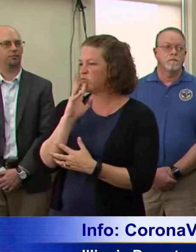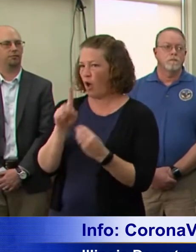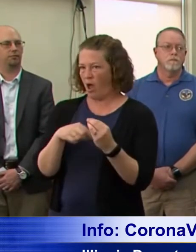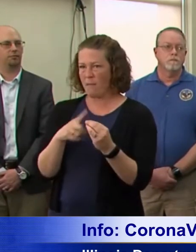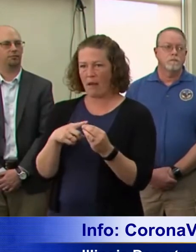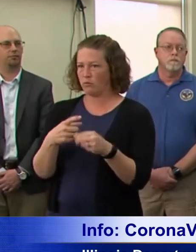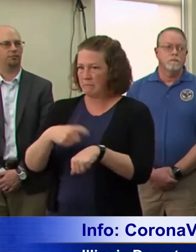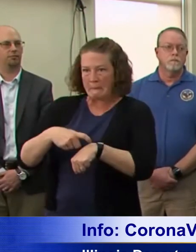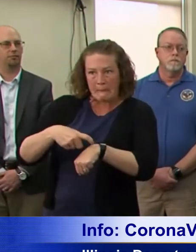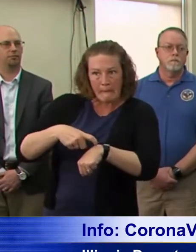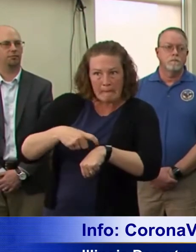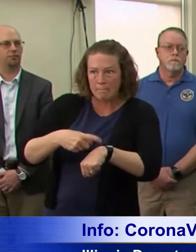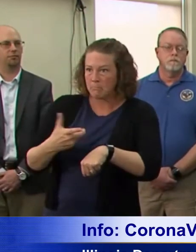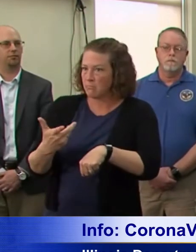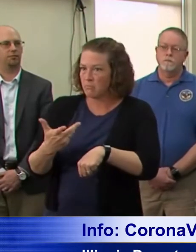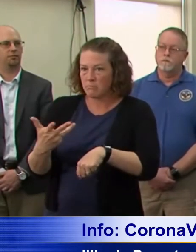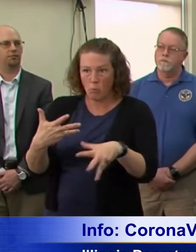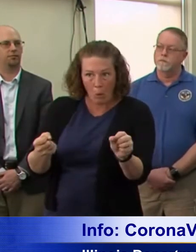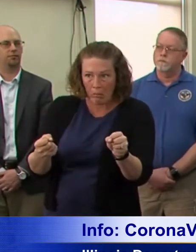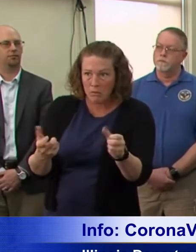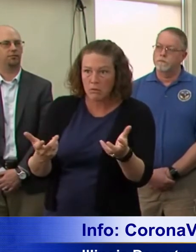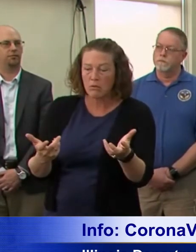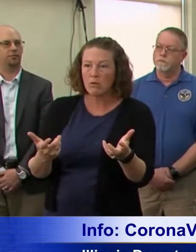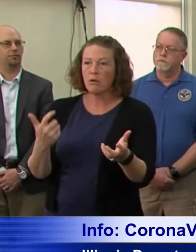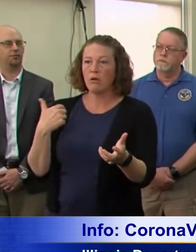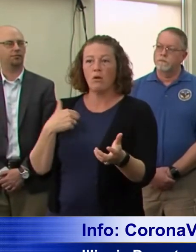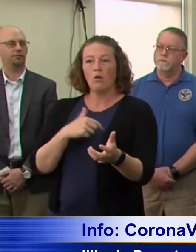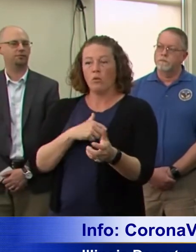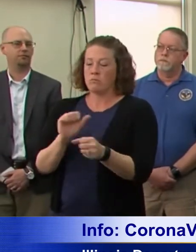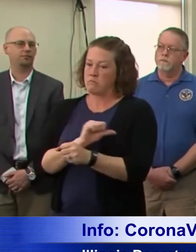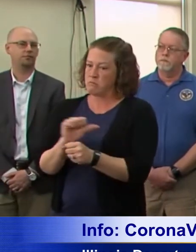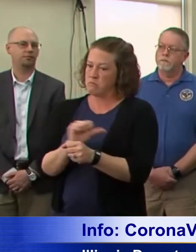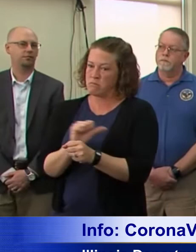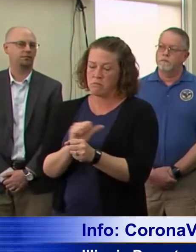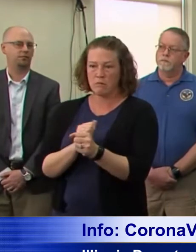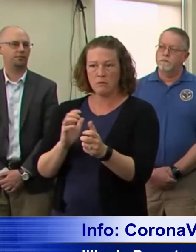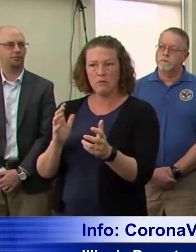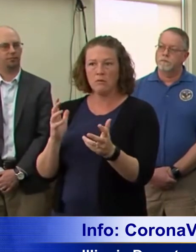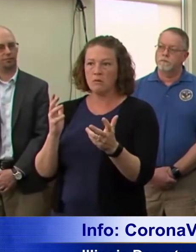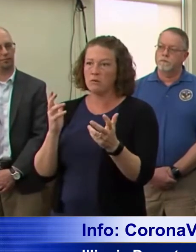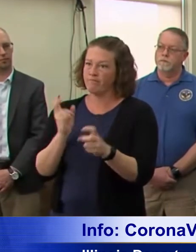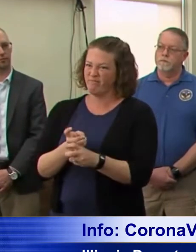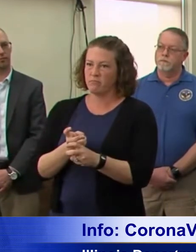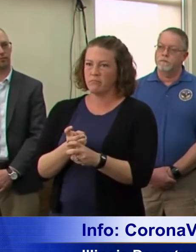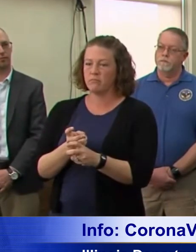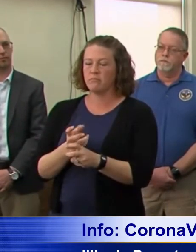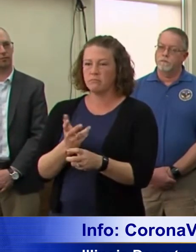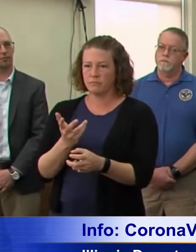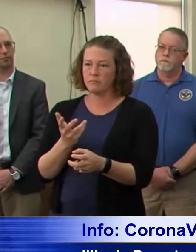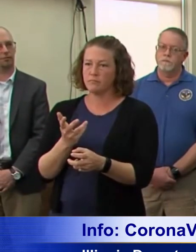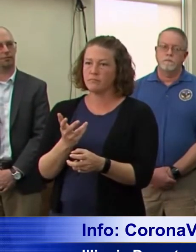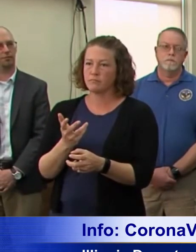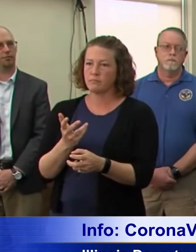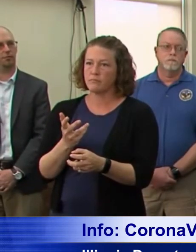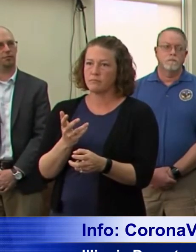get unemployment. We've actually worked very hard to narrow the time that it takes. First of all, people can go to the